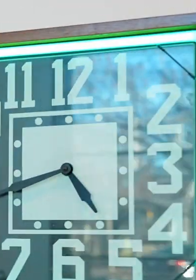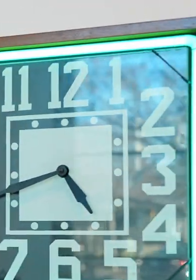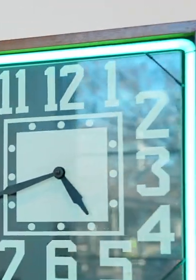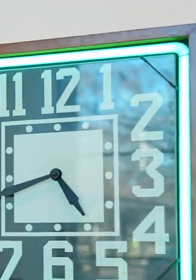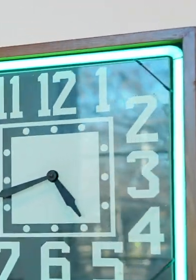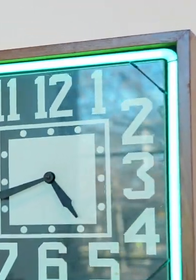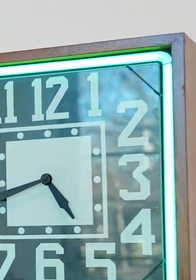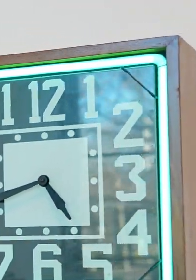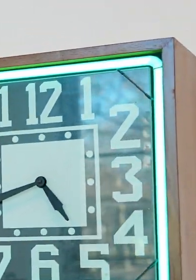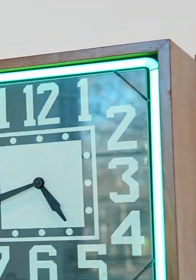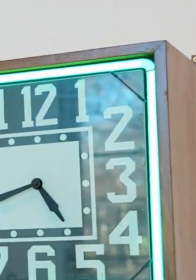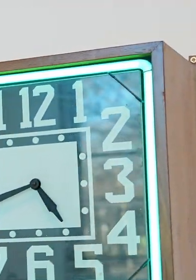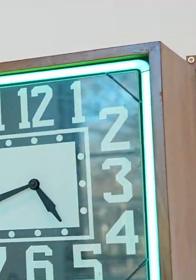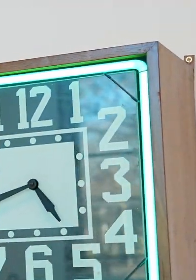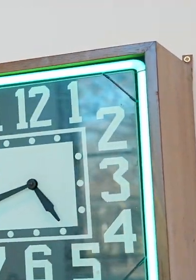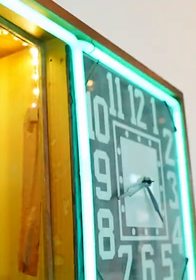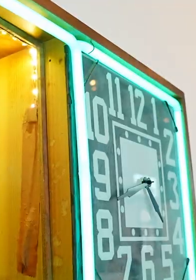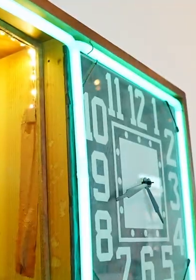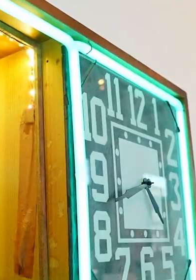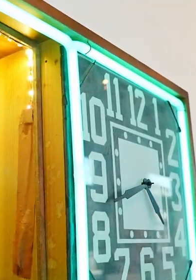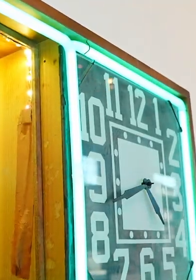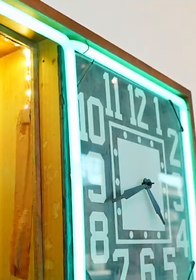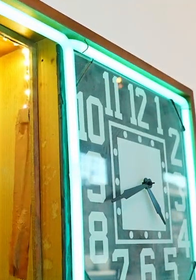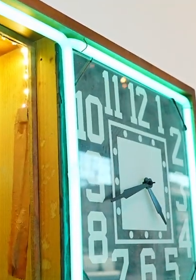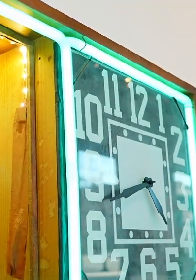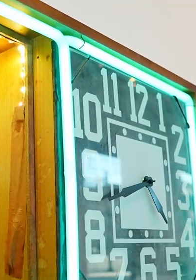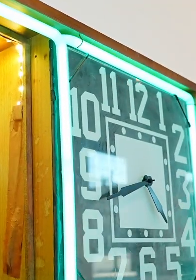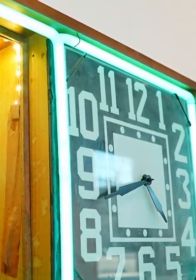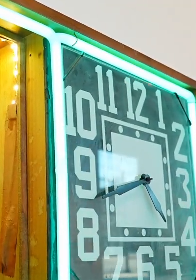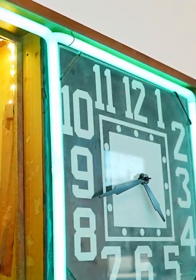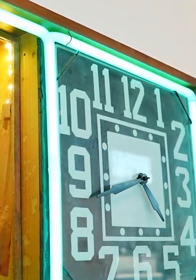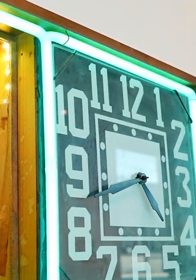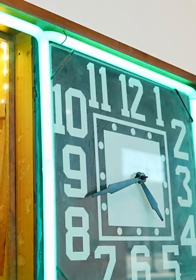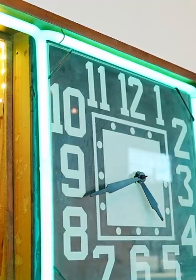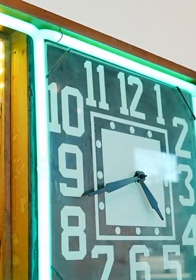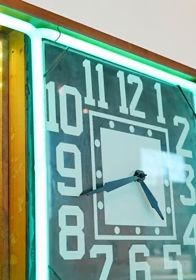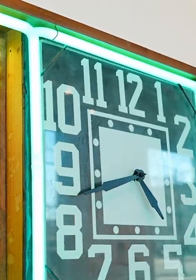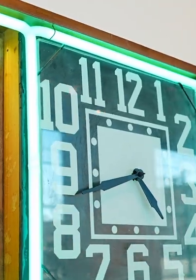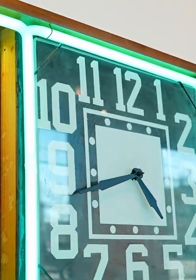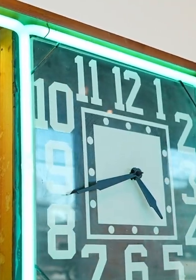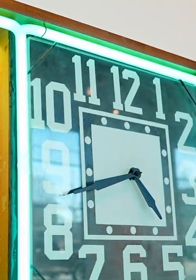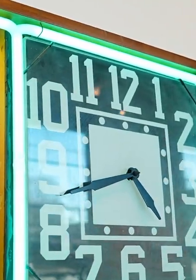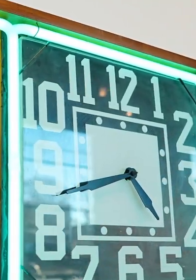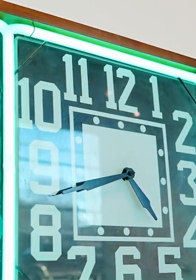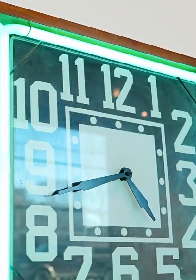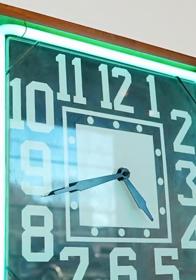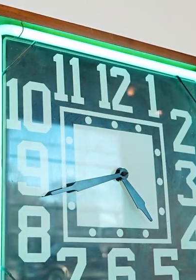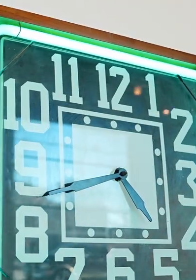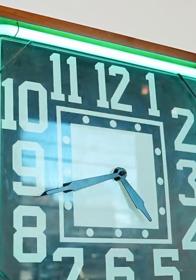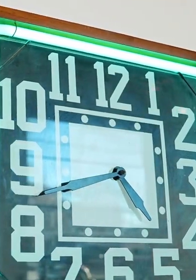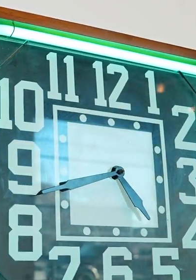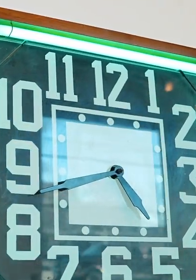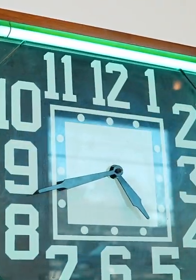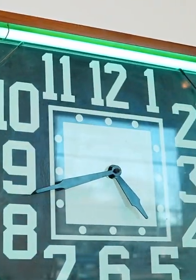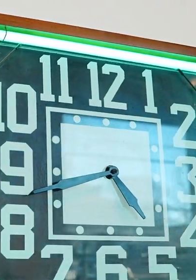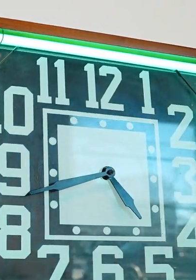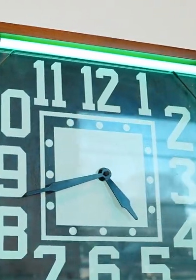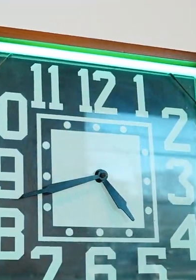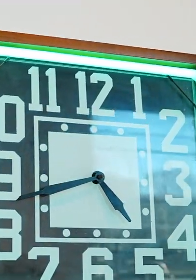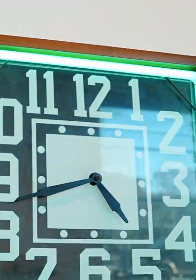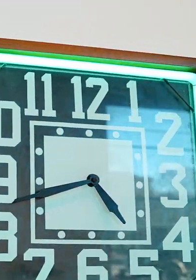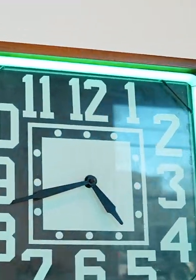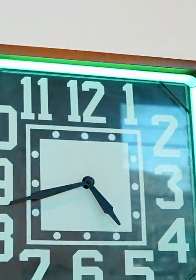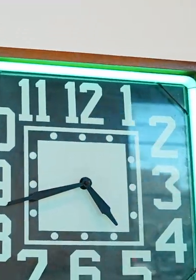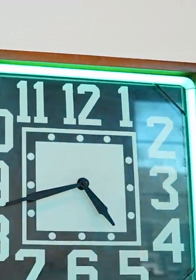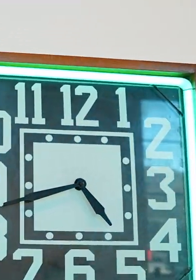And then I found that clock somewhere and it just It was just serendipity It just worked